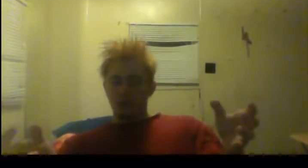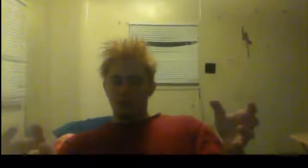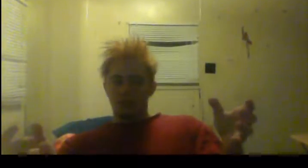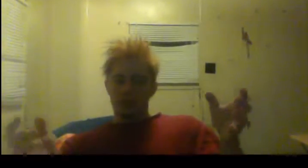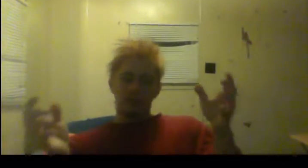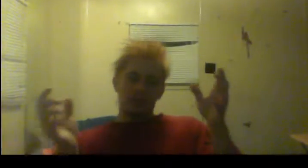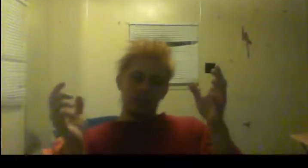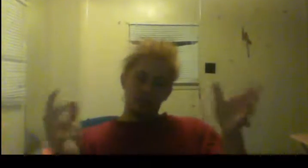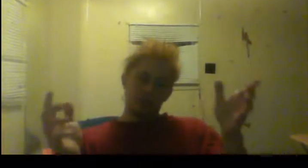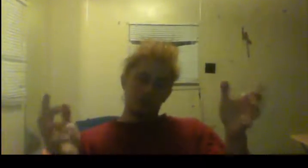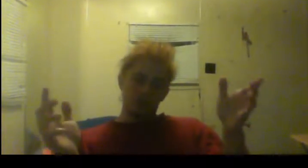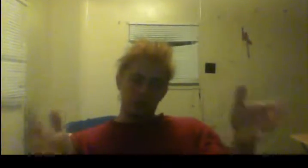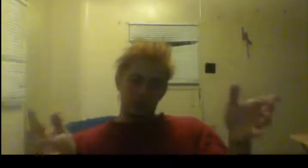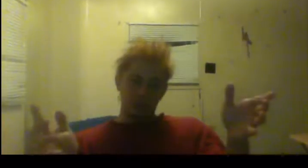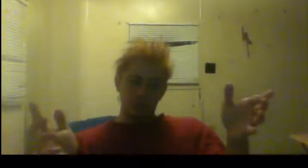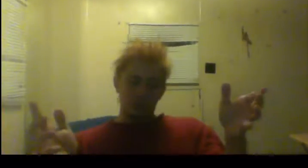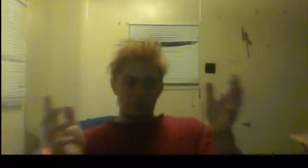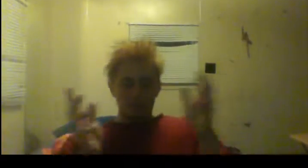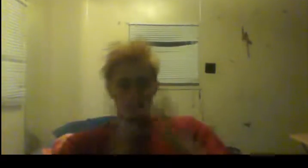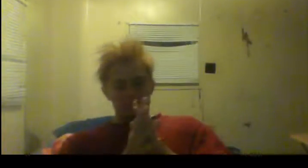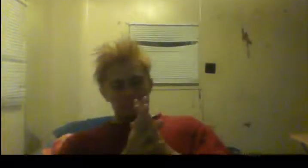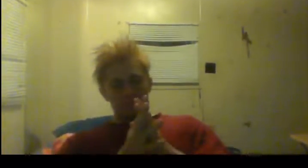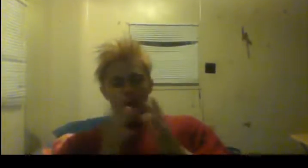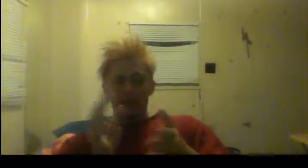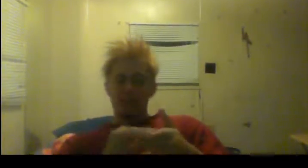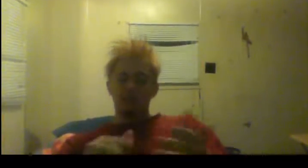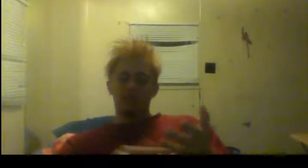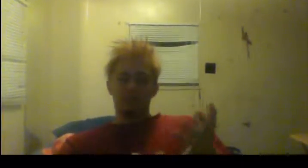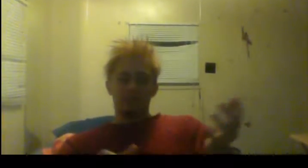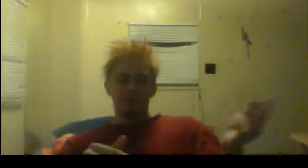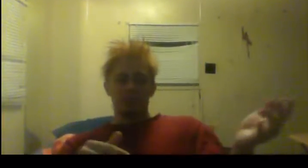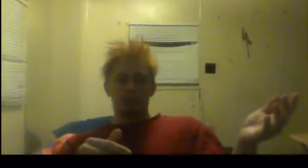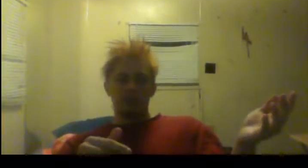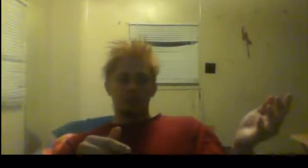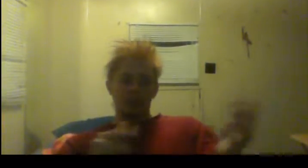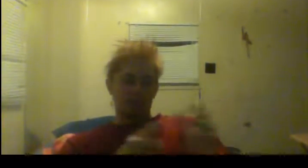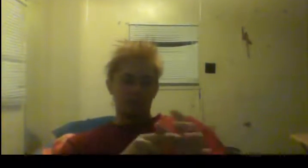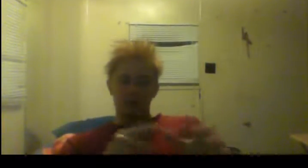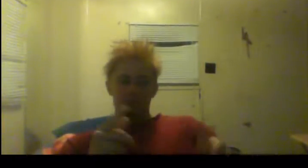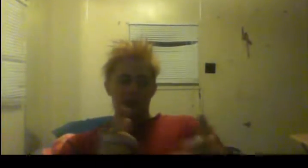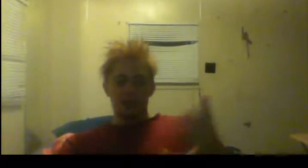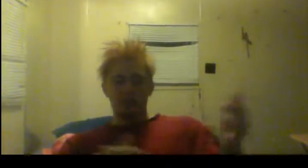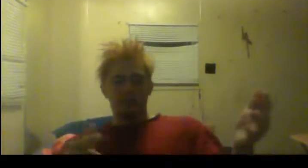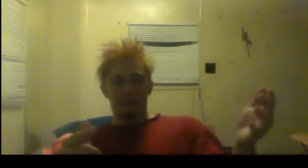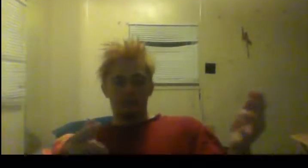That's not going to get you results. You got to take bits and pieces. Everybody's body's different.